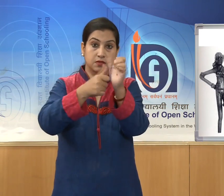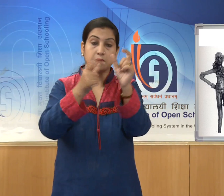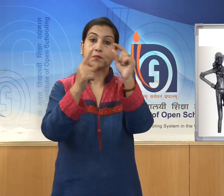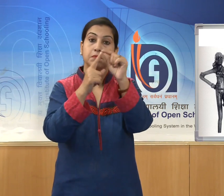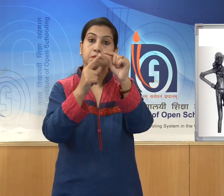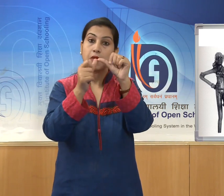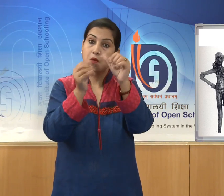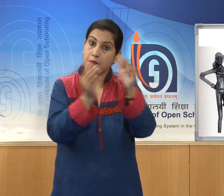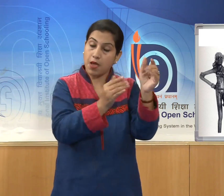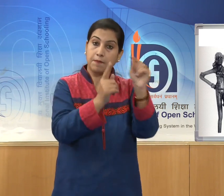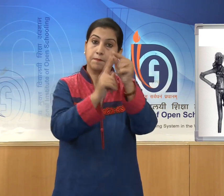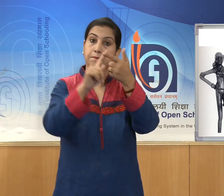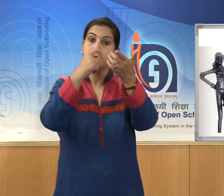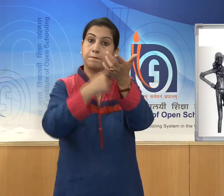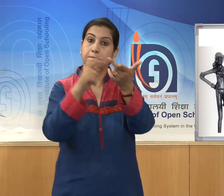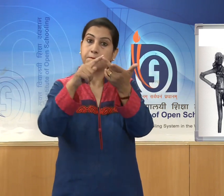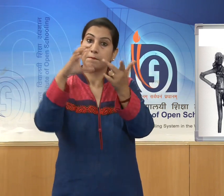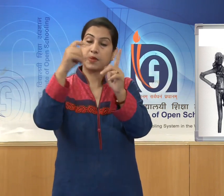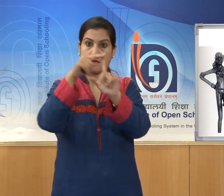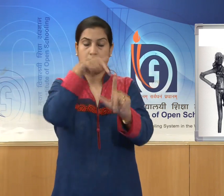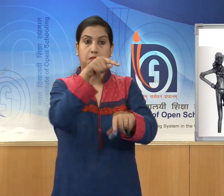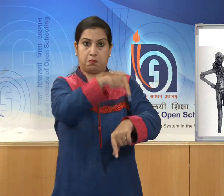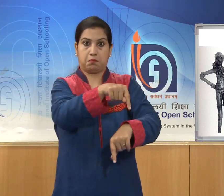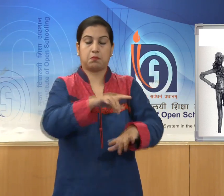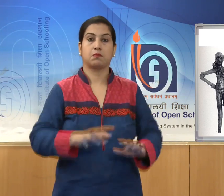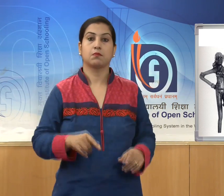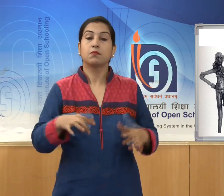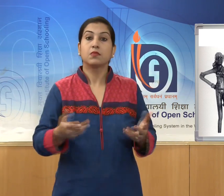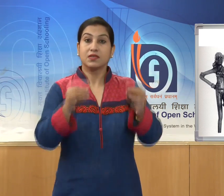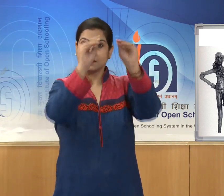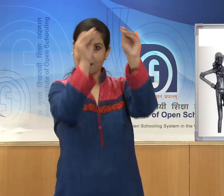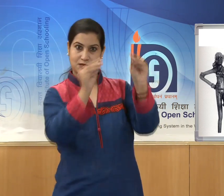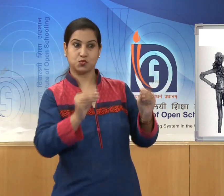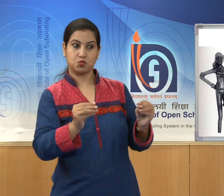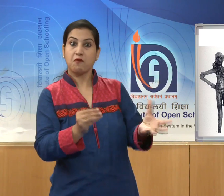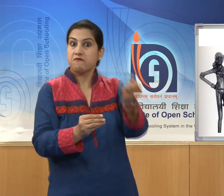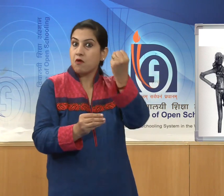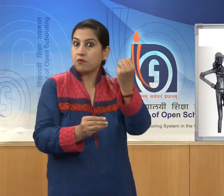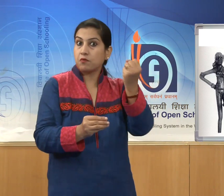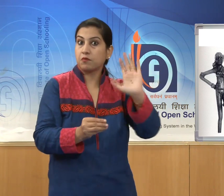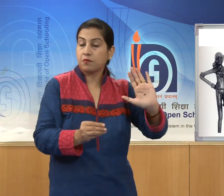This is the statuette of